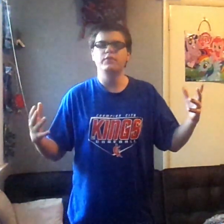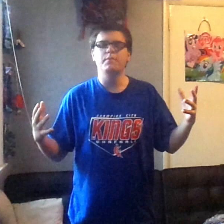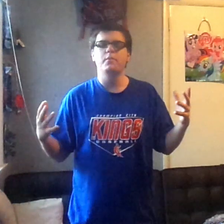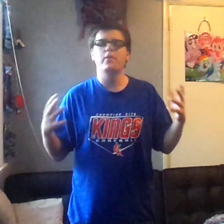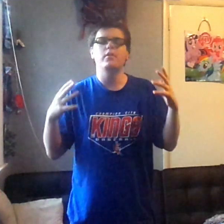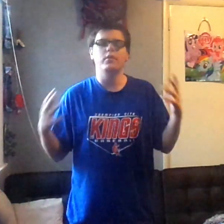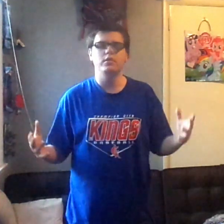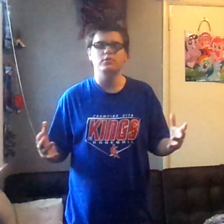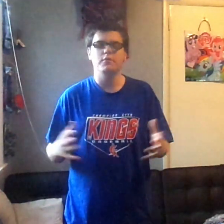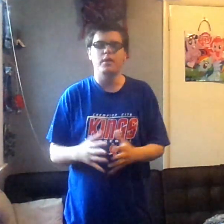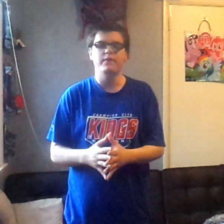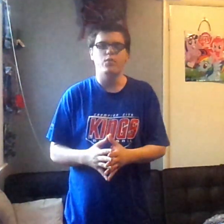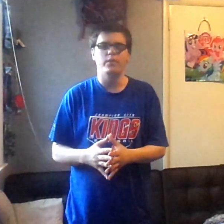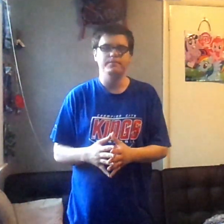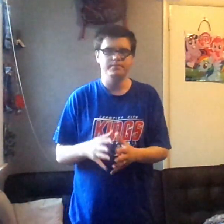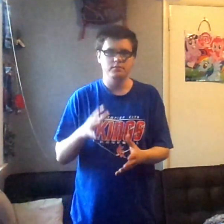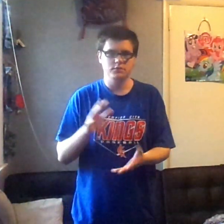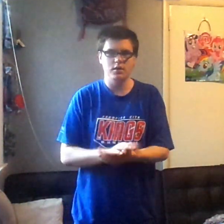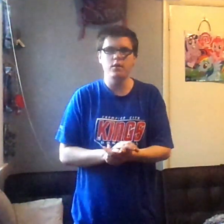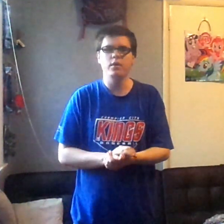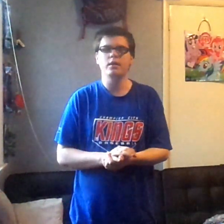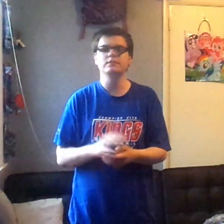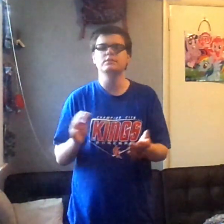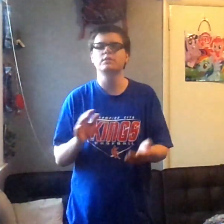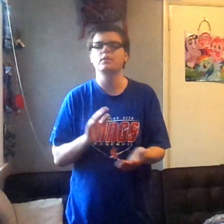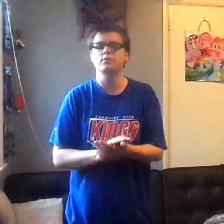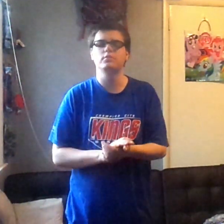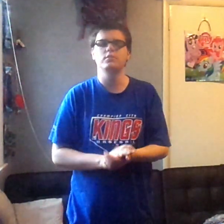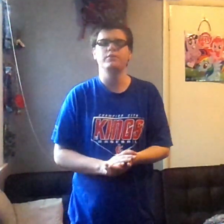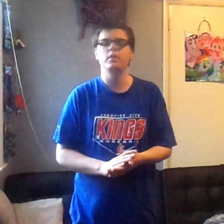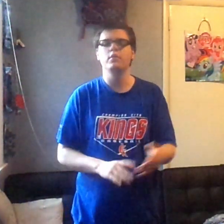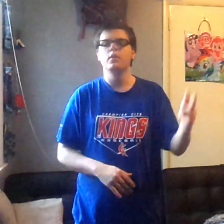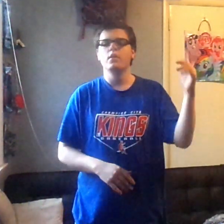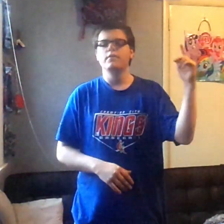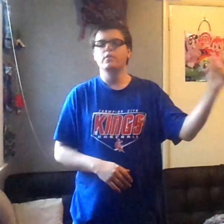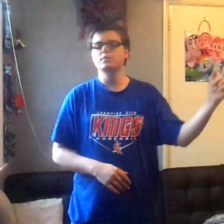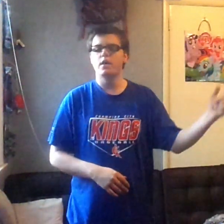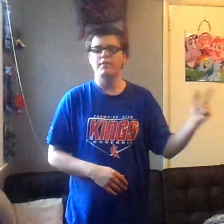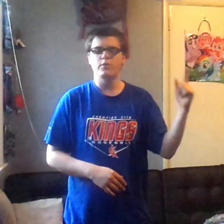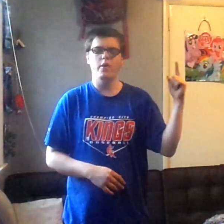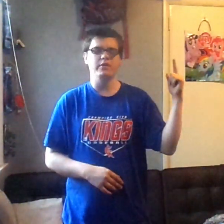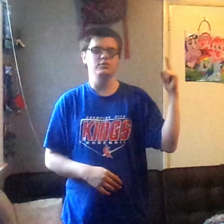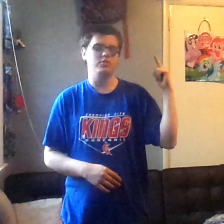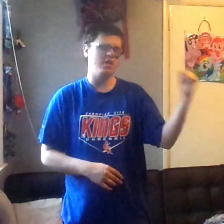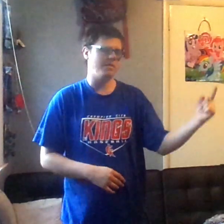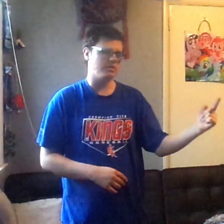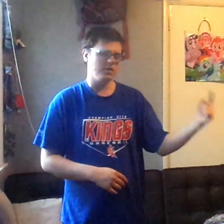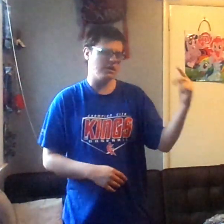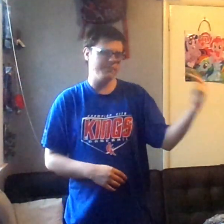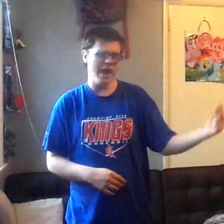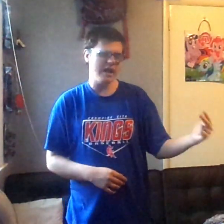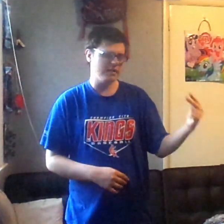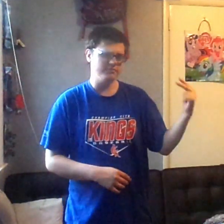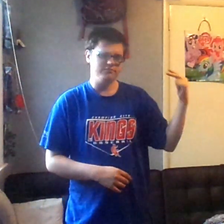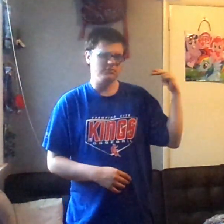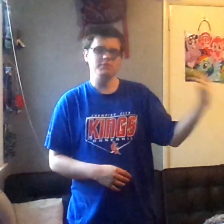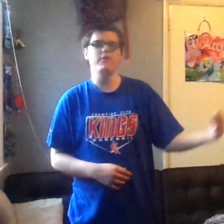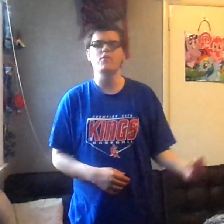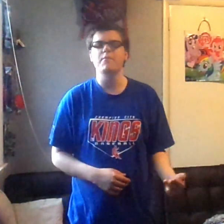video promoted on the YouTube platform. So anyway guys, let's get into this video. First off, like we always do, we're talking about the good, the bad, and just my overall opinion